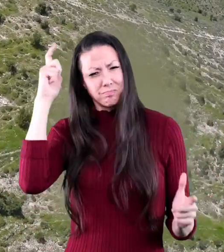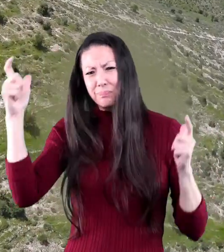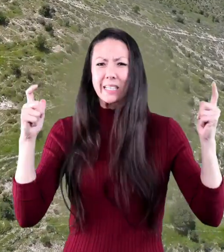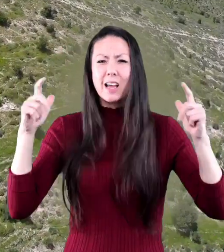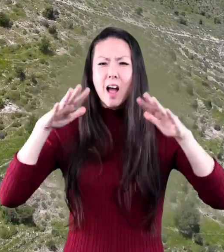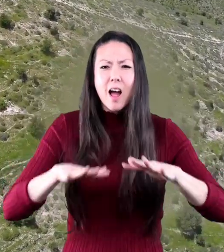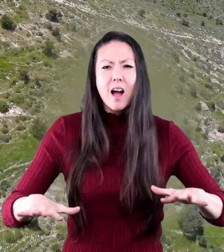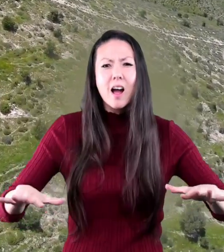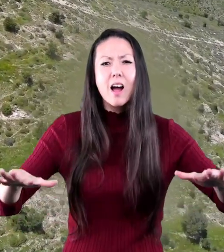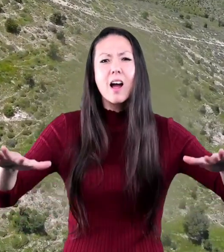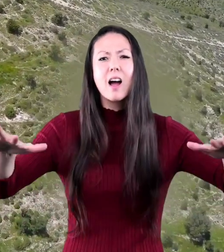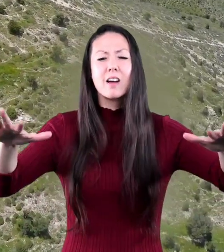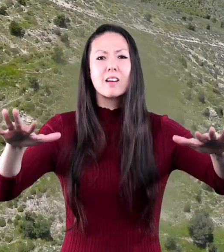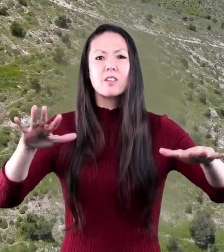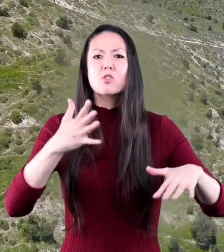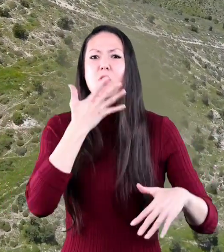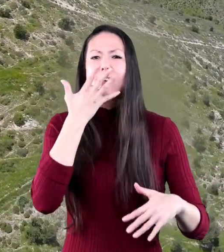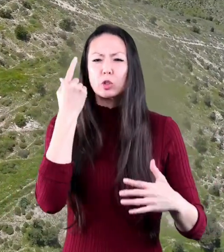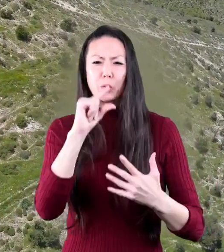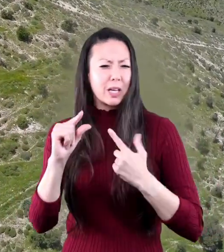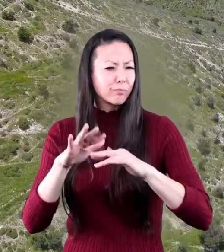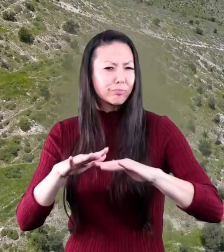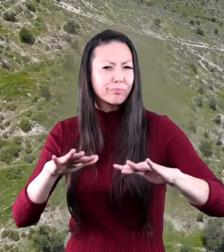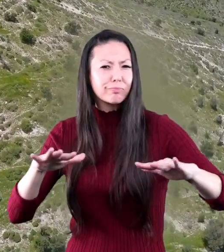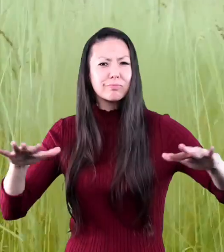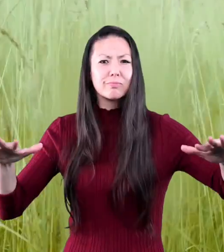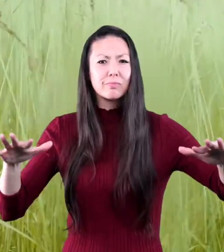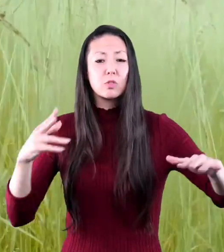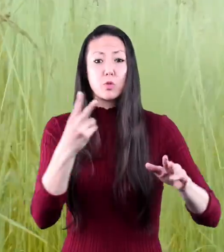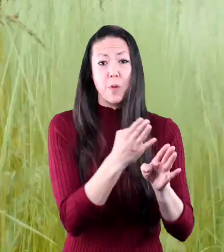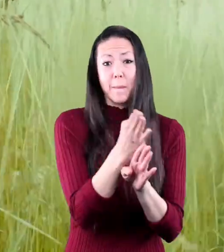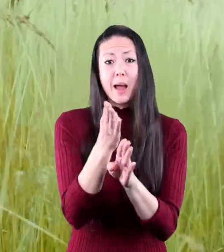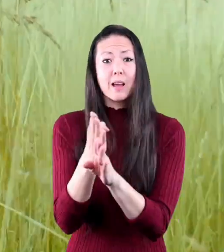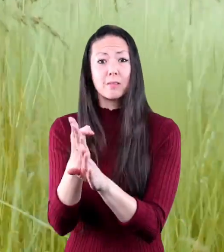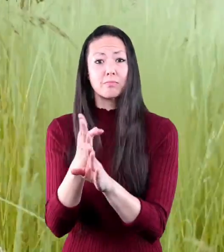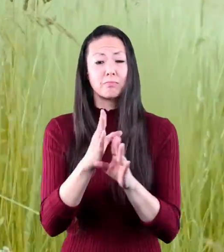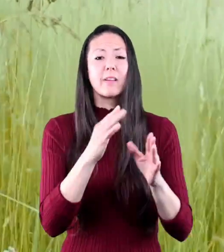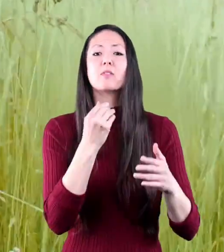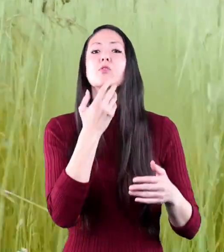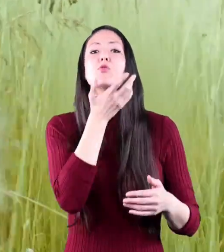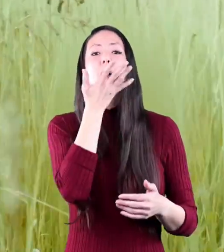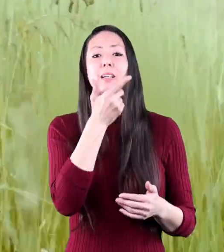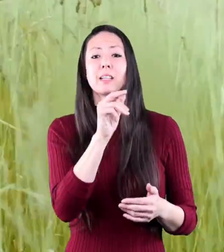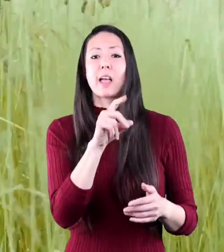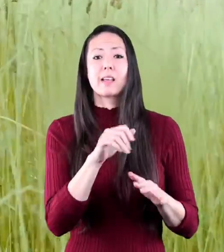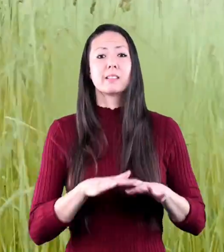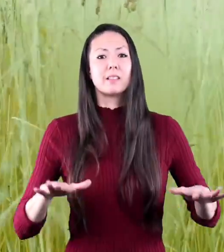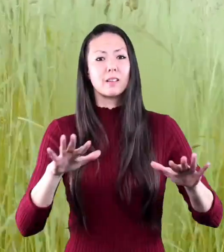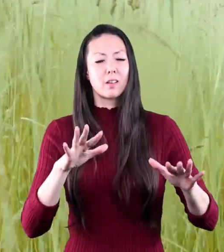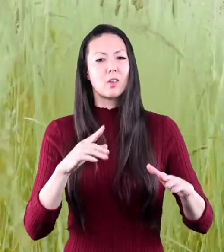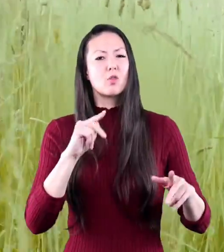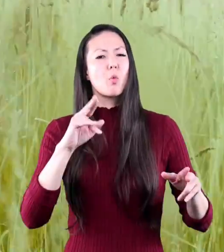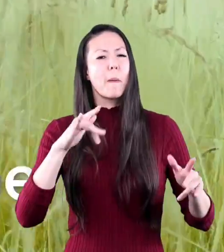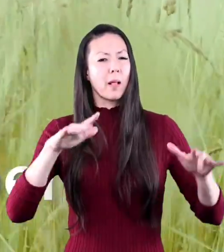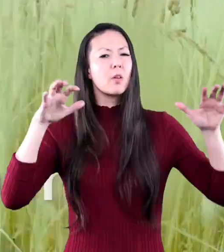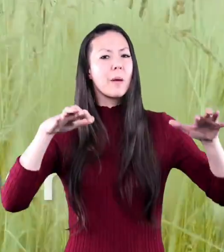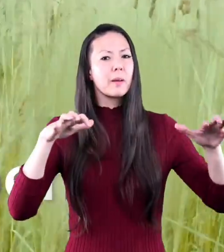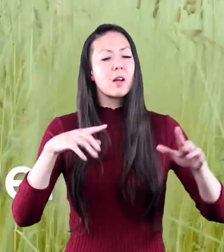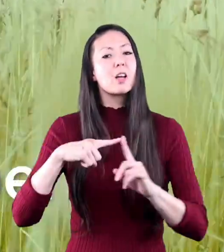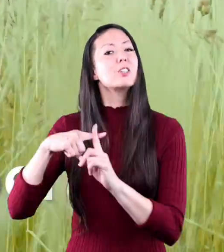open area that is covered in grass there are two main types of grasslands on earth tropical and temperate